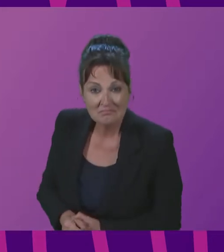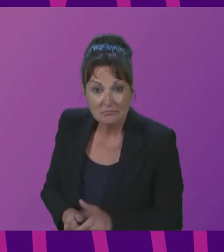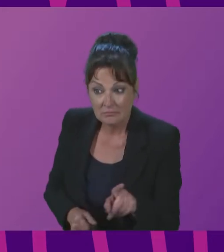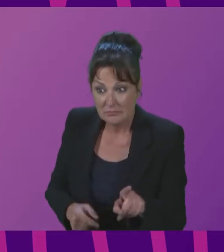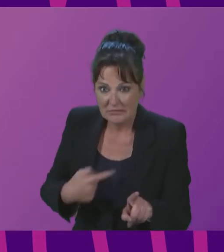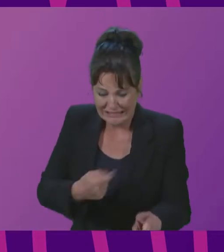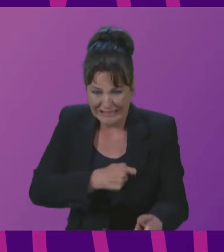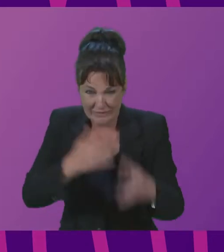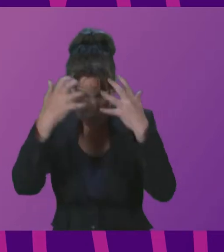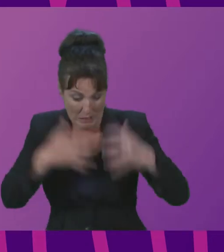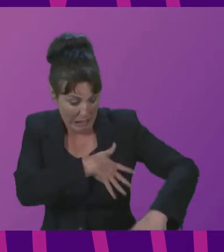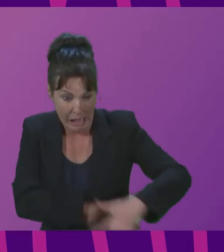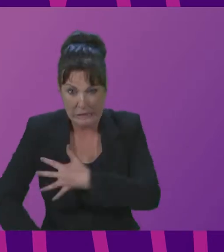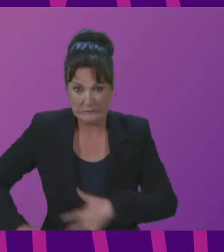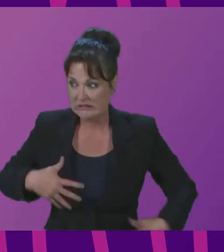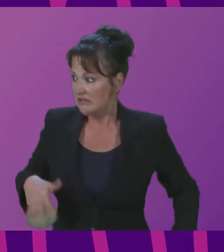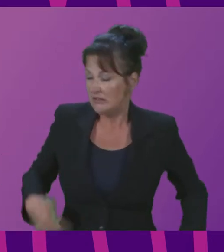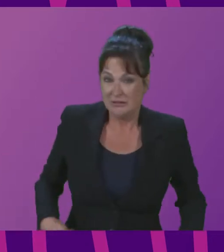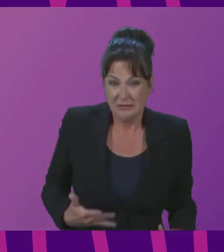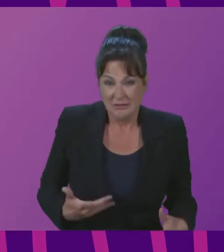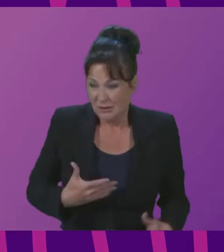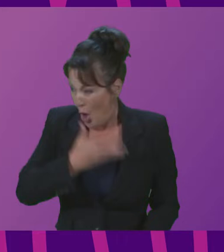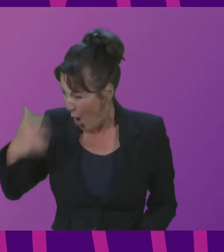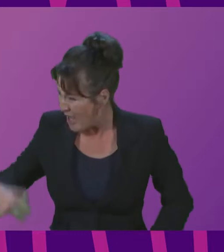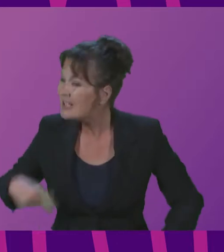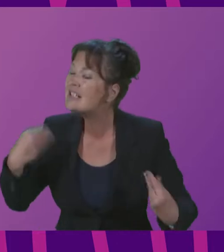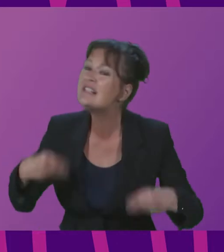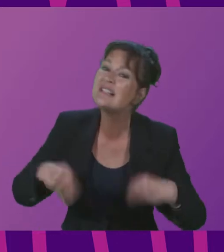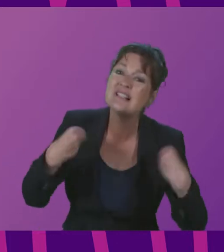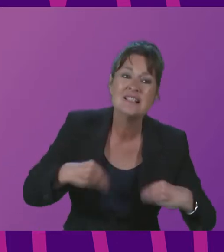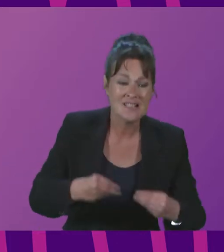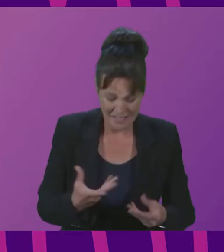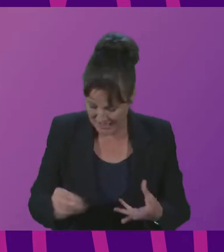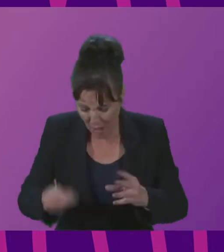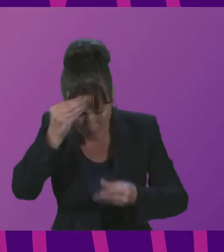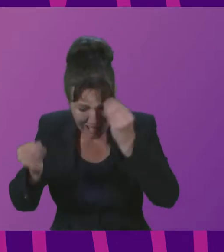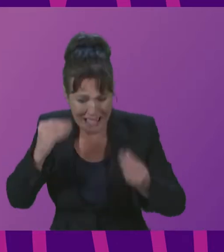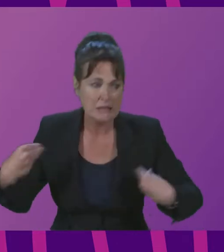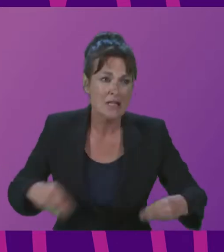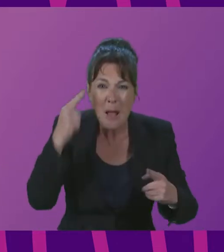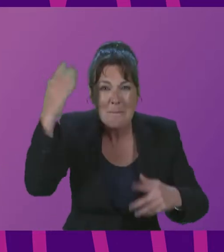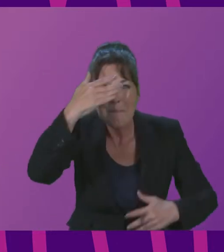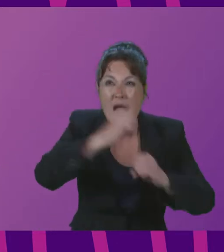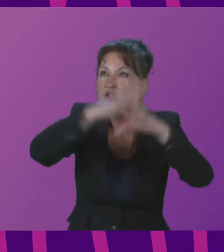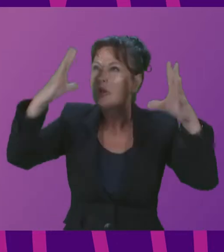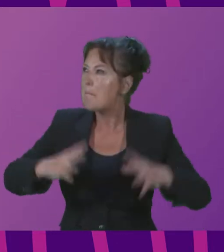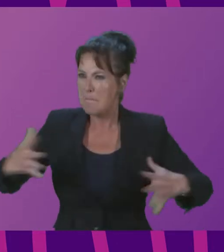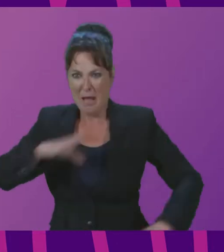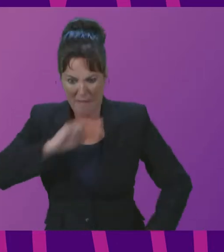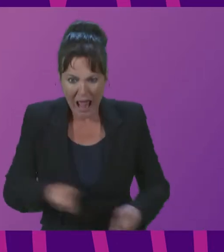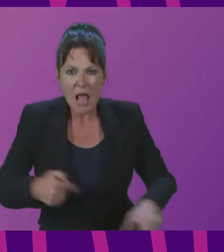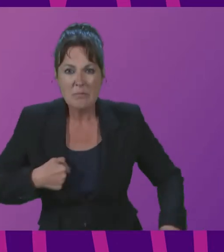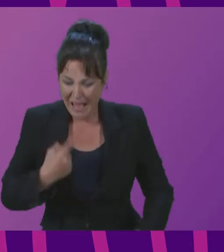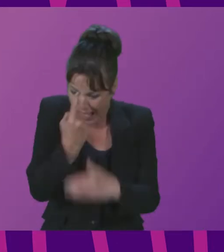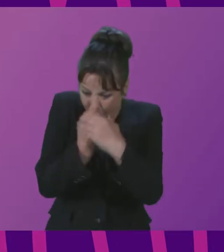leaner the sweat patch is doing a disservice it's hot in here the paper towels won't make them disappear imagine a big man like me